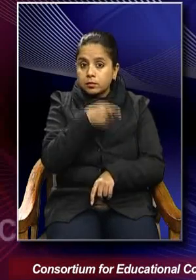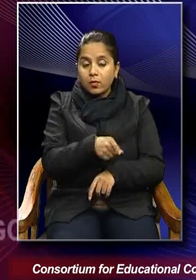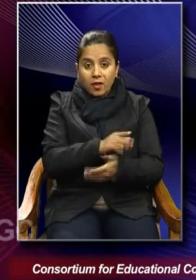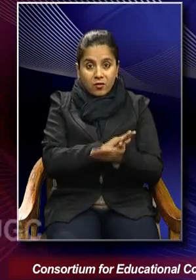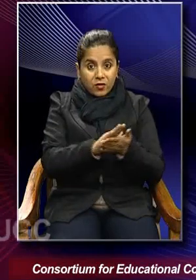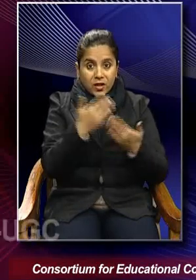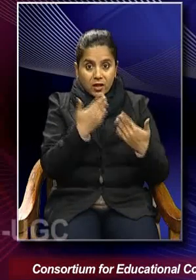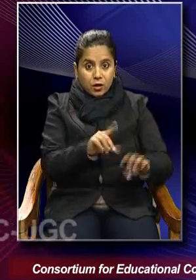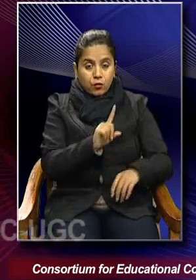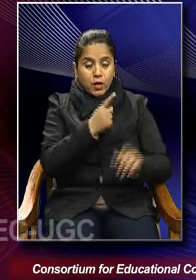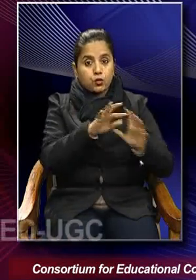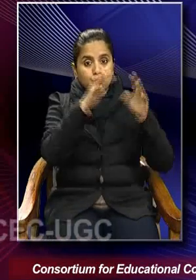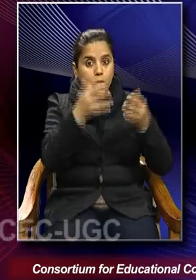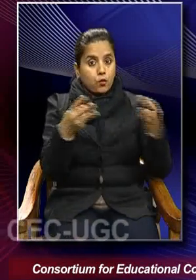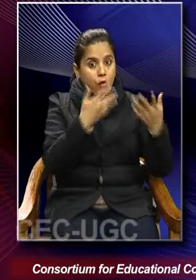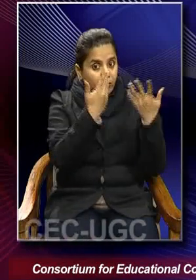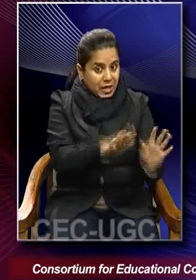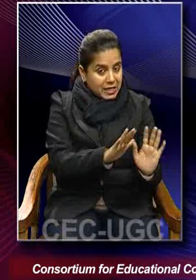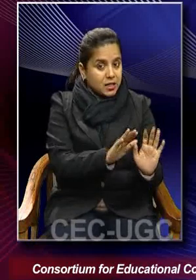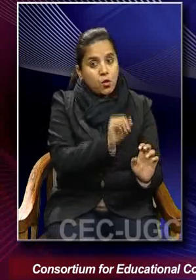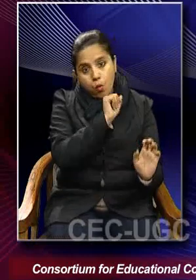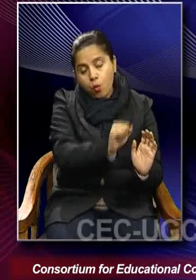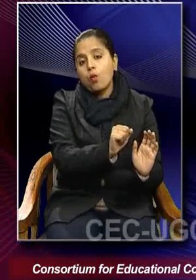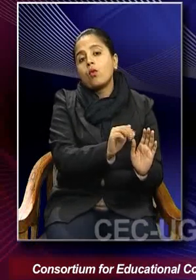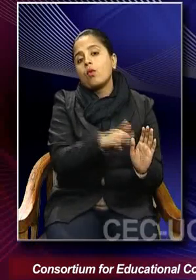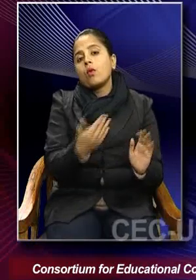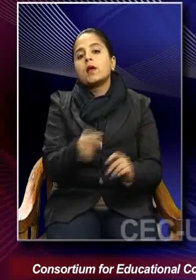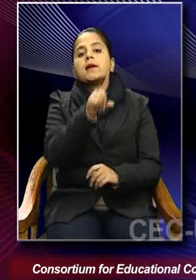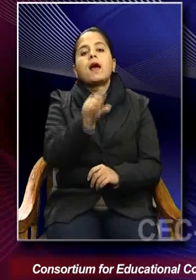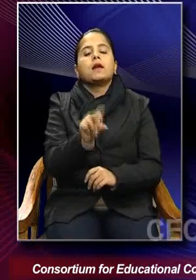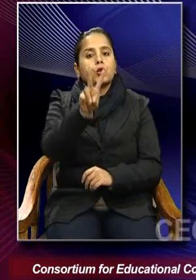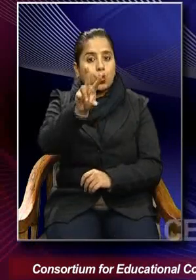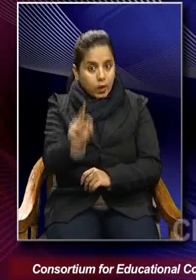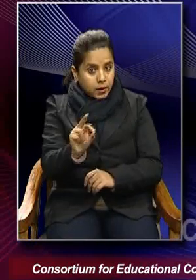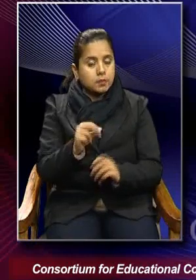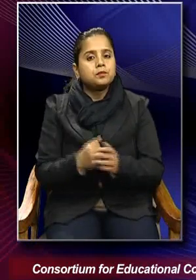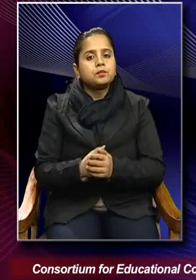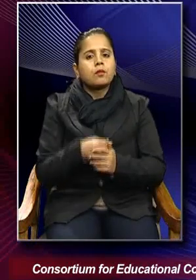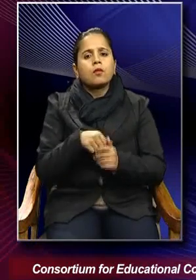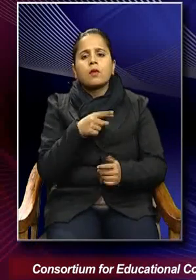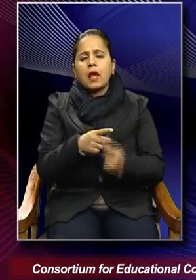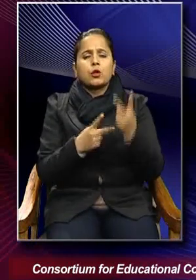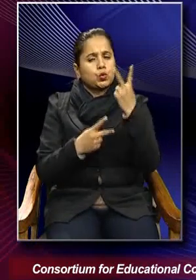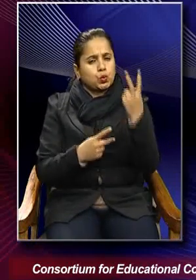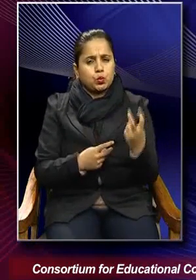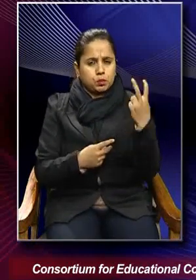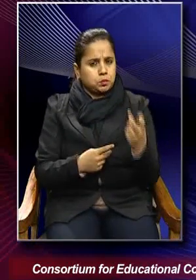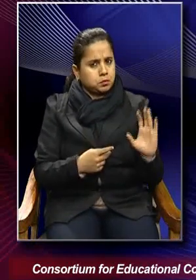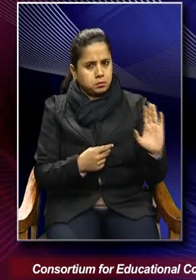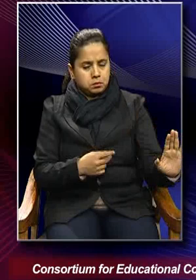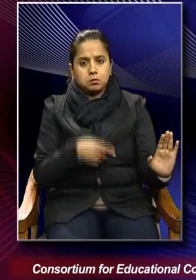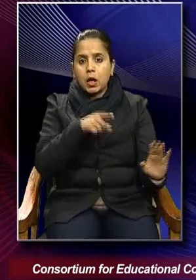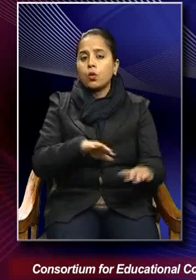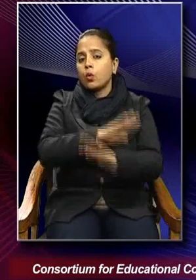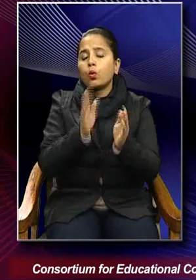of the first world war in 1920, except to, of the